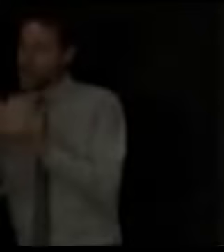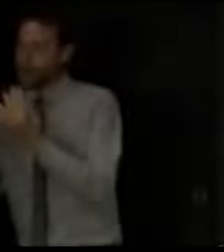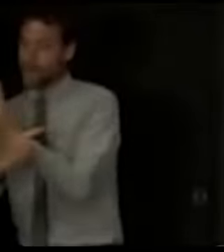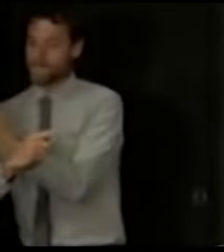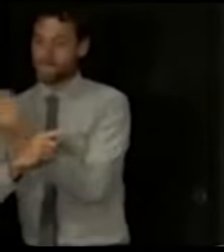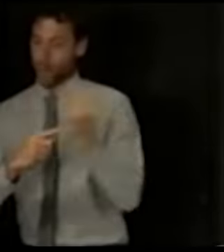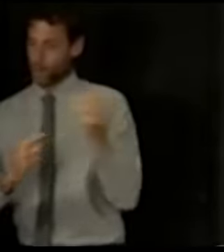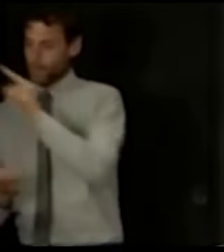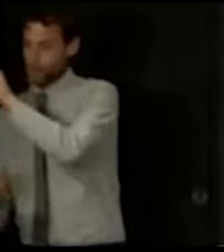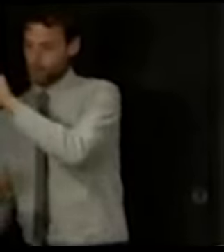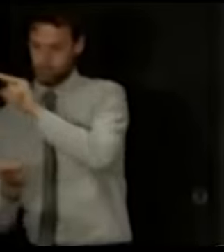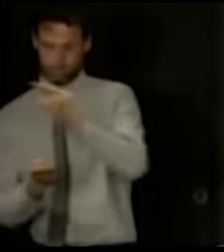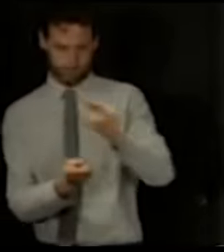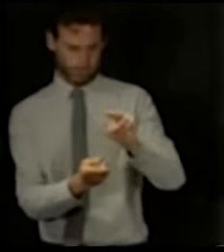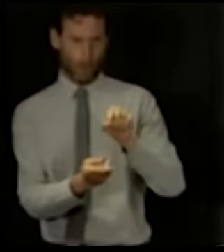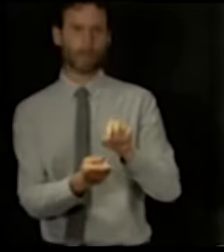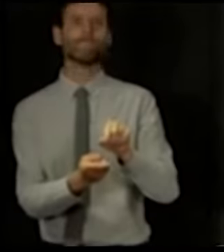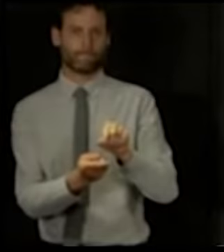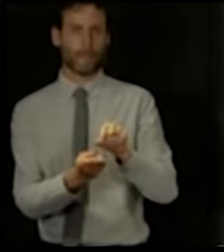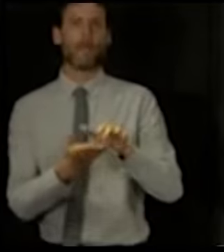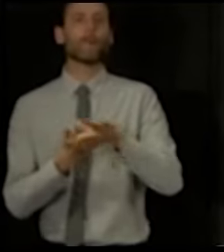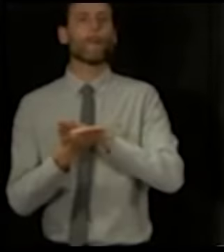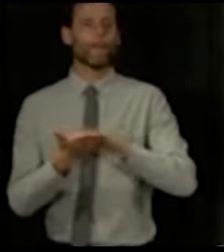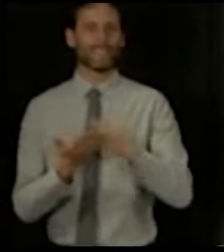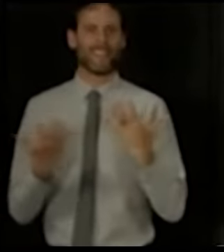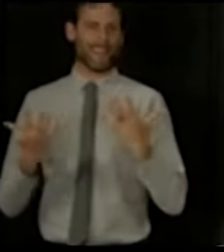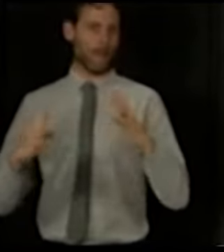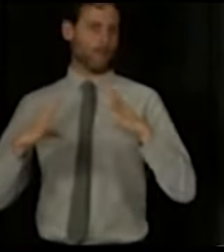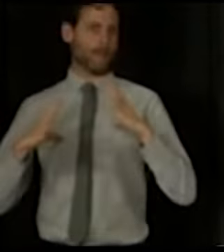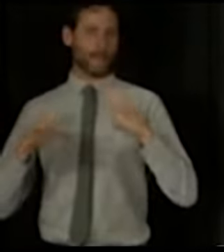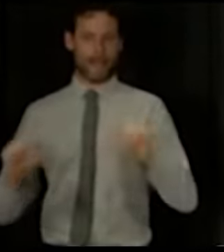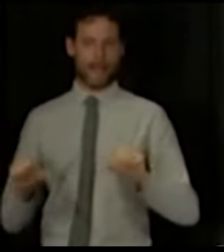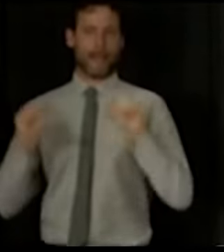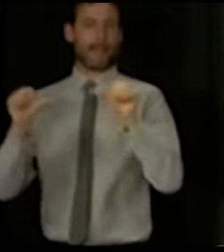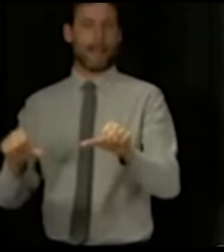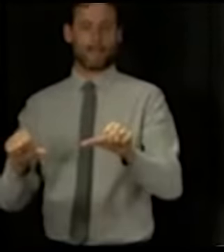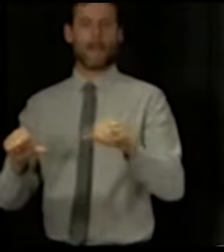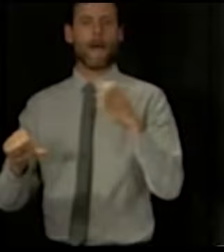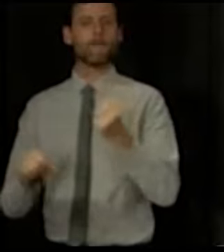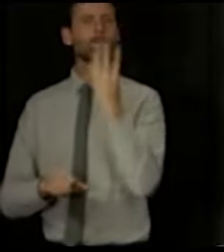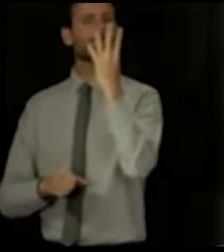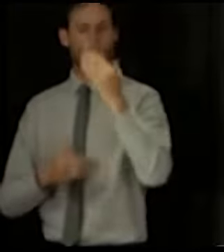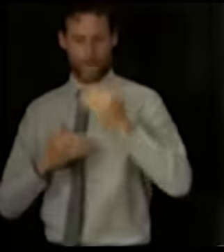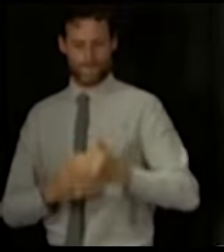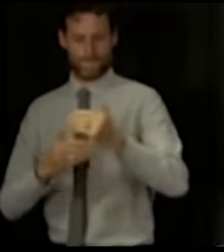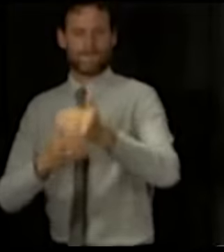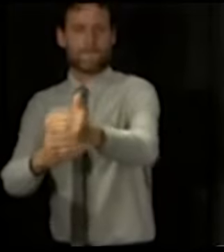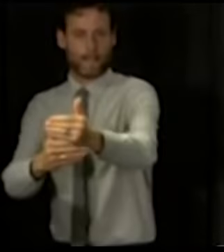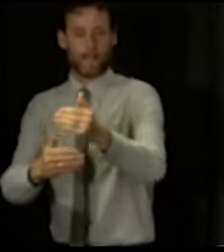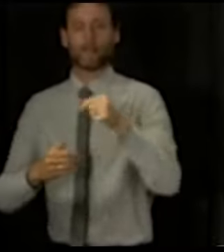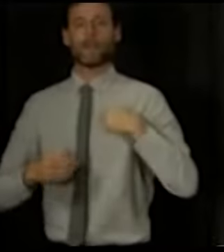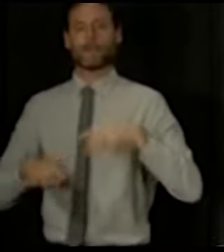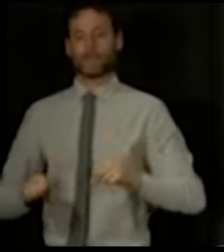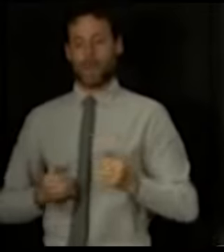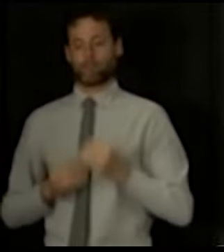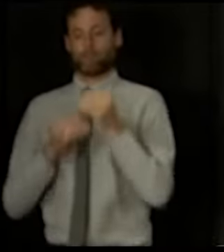This evidence has allowed the Scottish Government therefore to conclude that we can now move into phase one of our four-phase route map